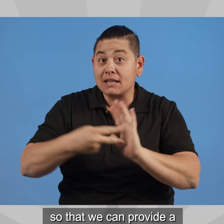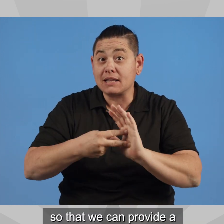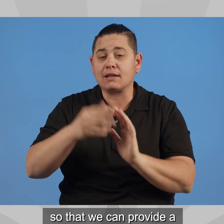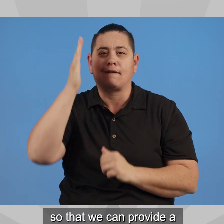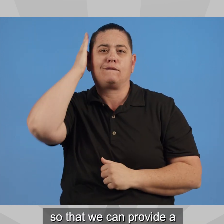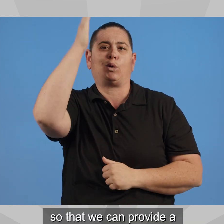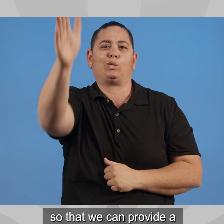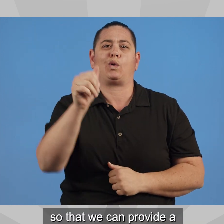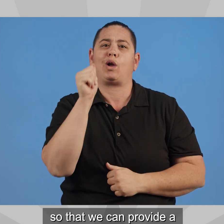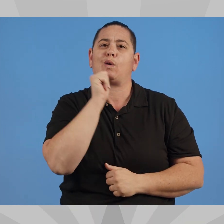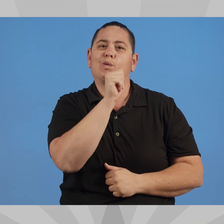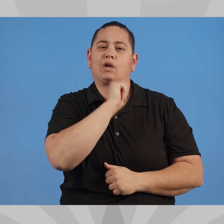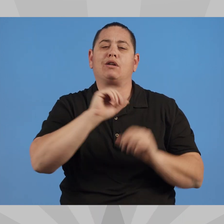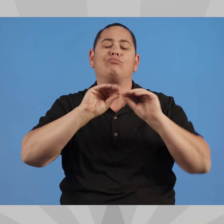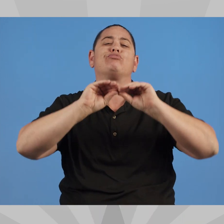future for Arizona.